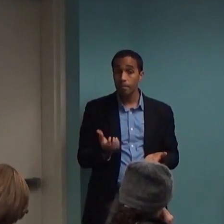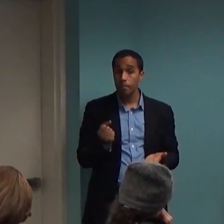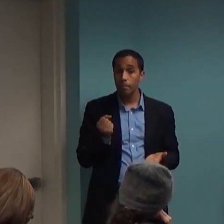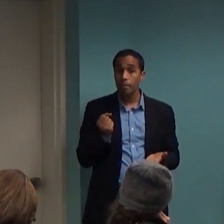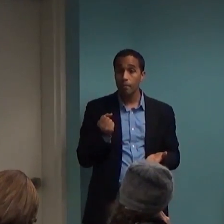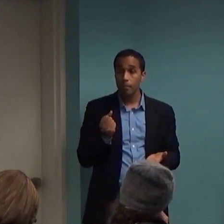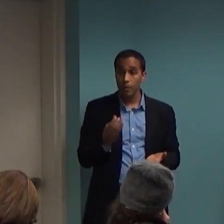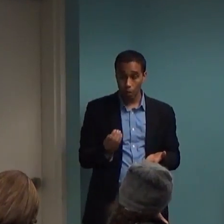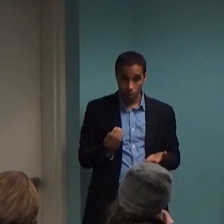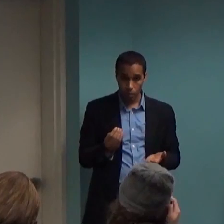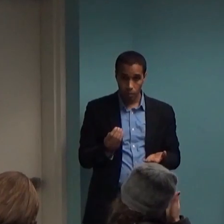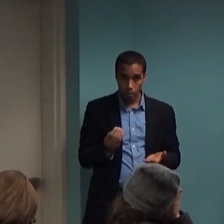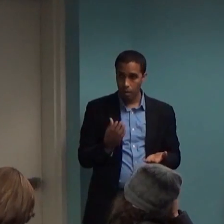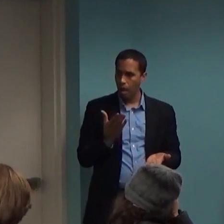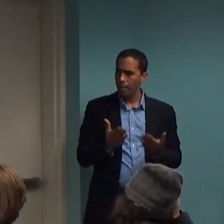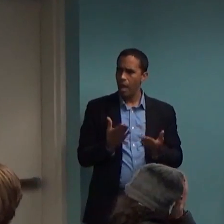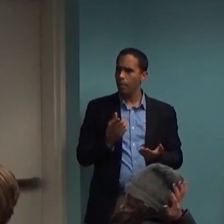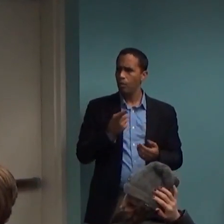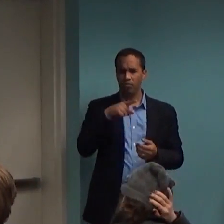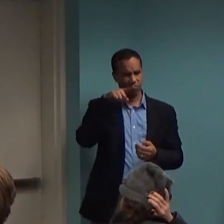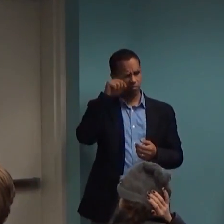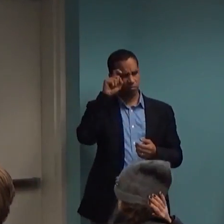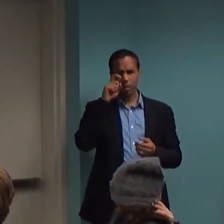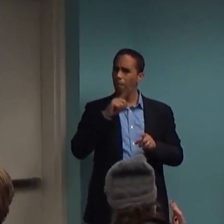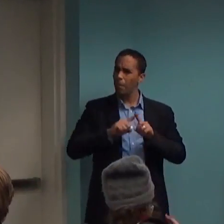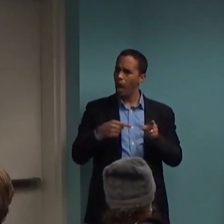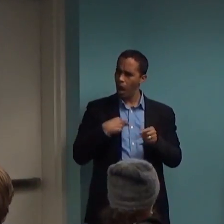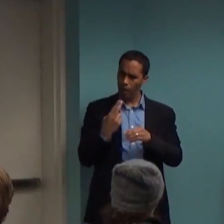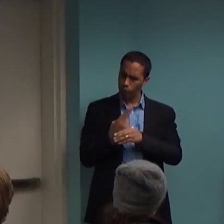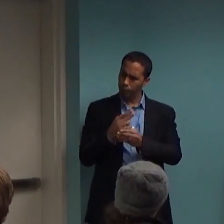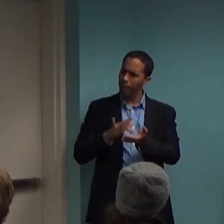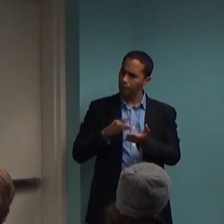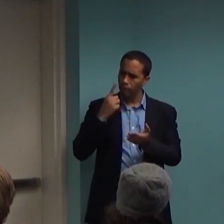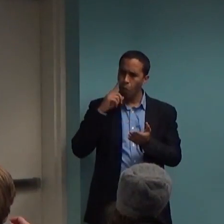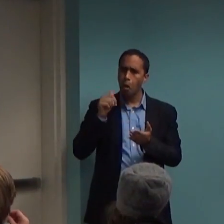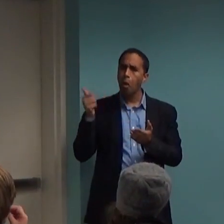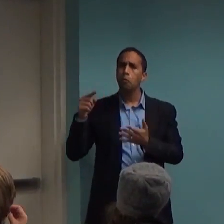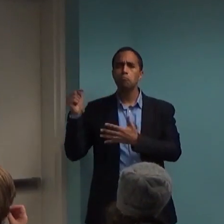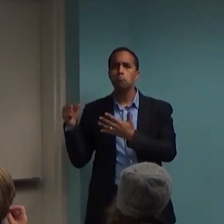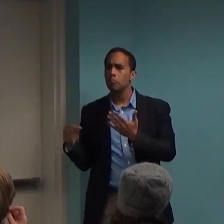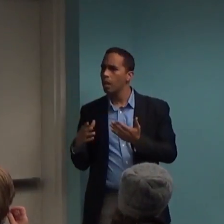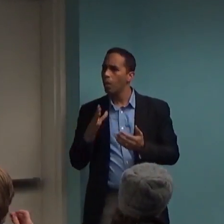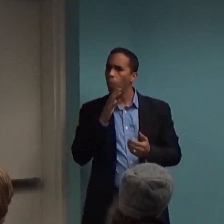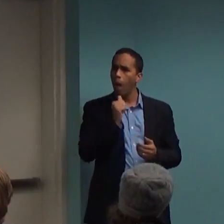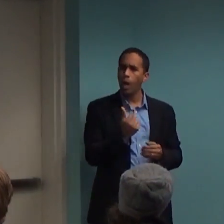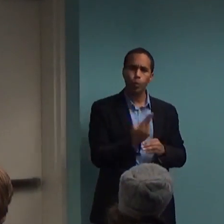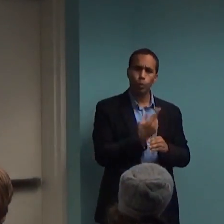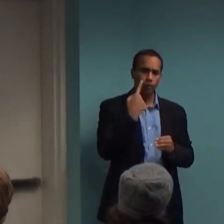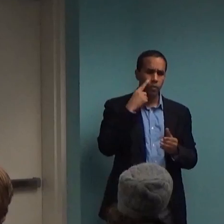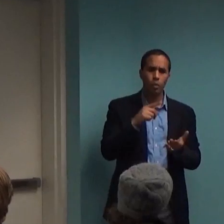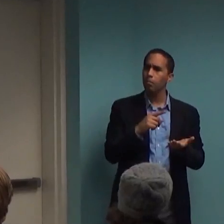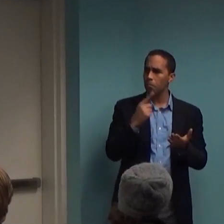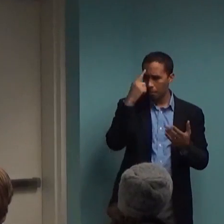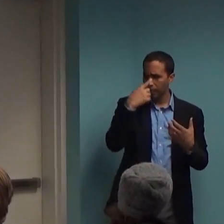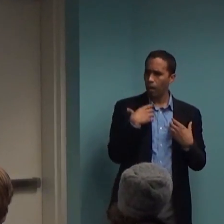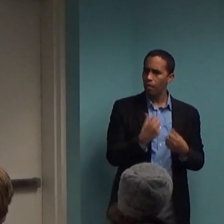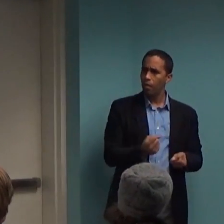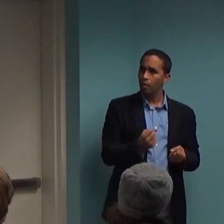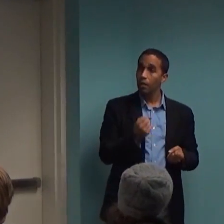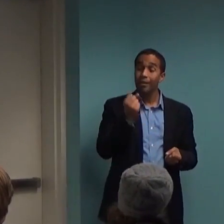problems, though. Why can't I do this? So, you might still be a little skeptical. So, I want to highlight for you the fact that other branches of medicine don't necessarily behave